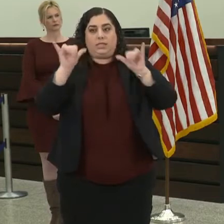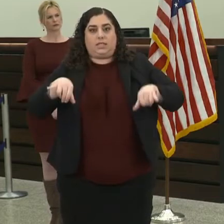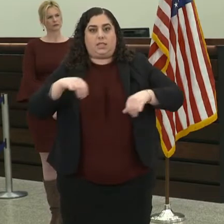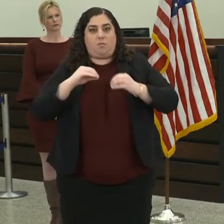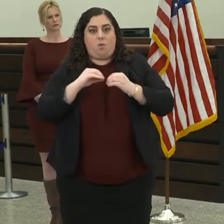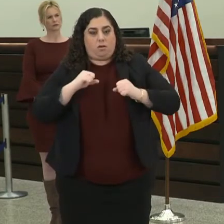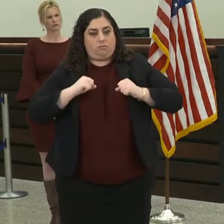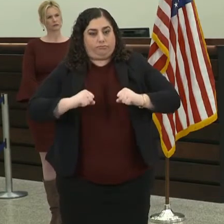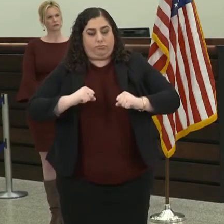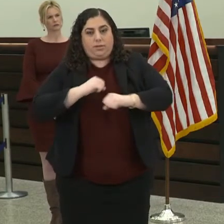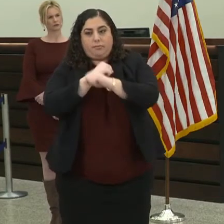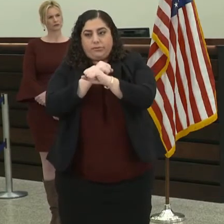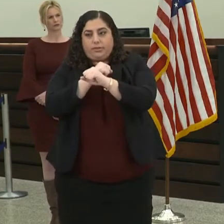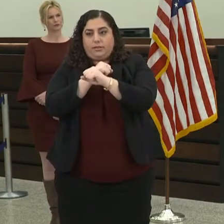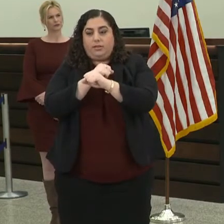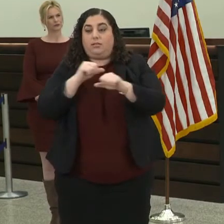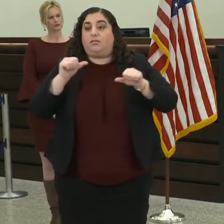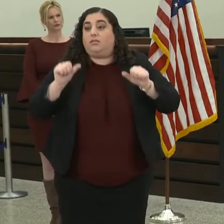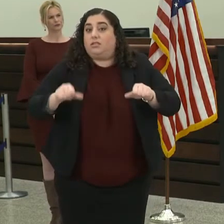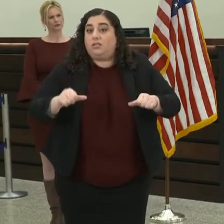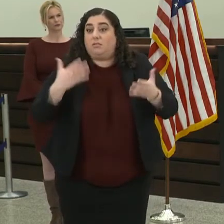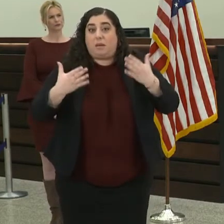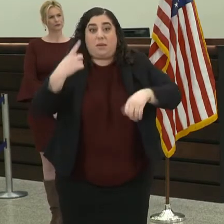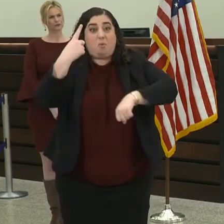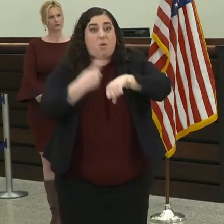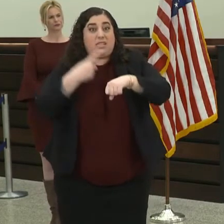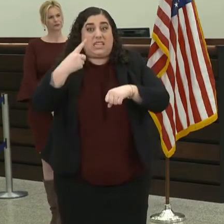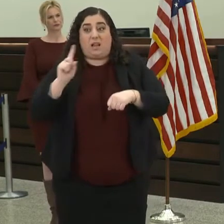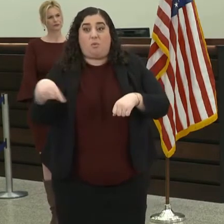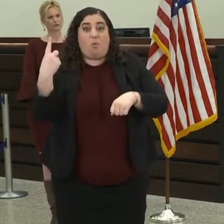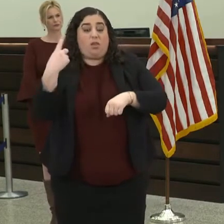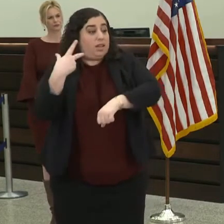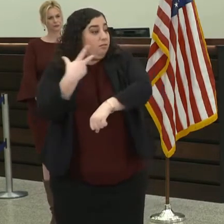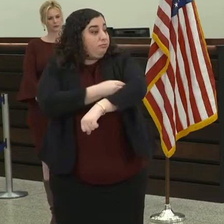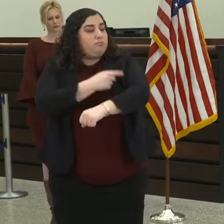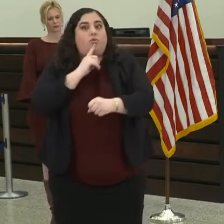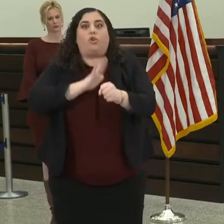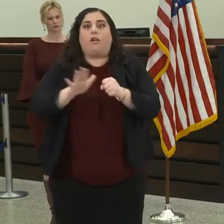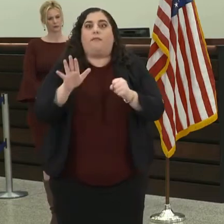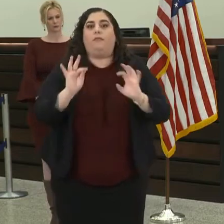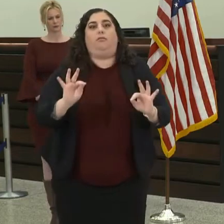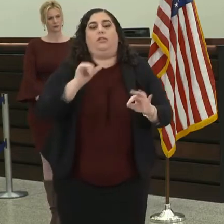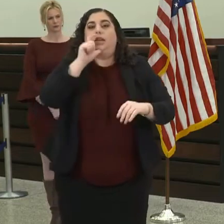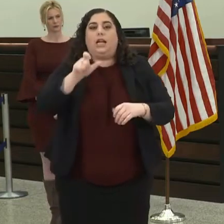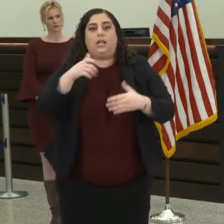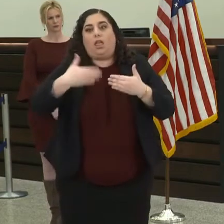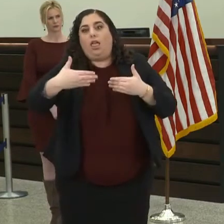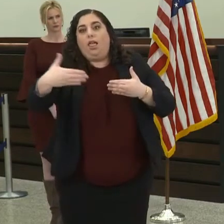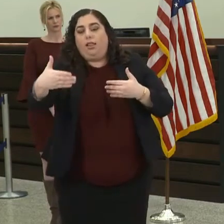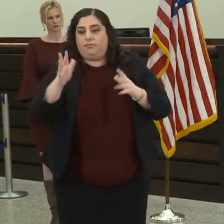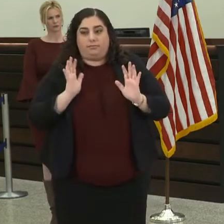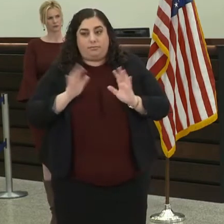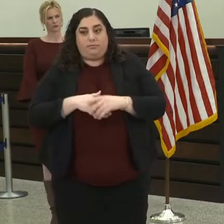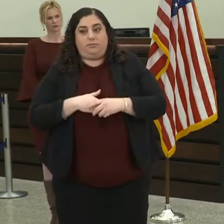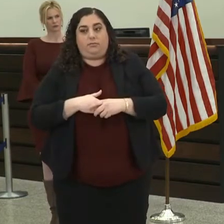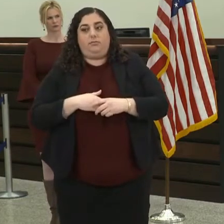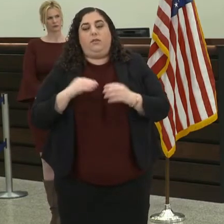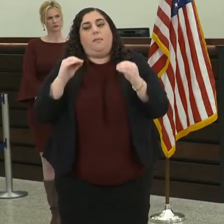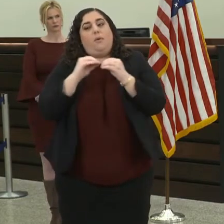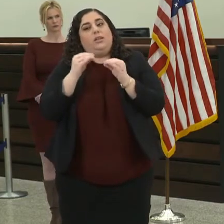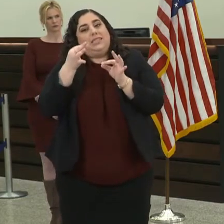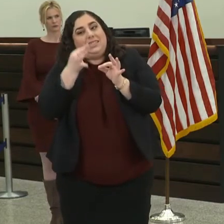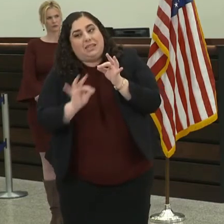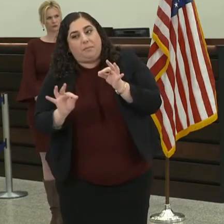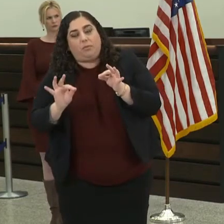single-shot vaccine, which means it's logistically more simple to distribute a